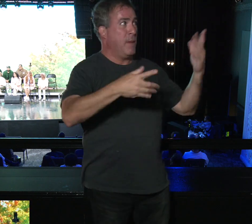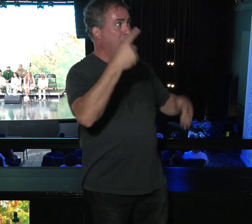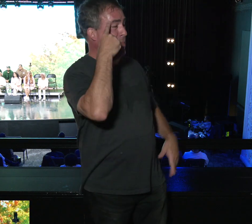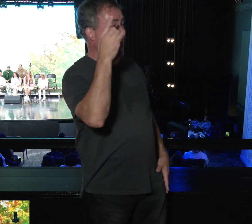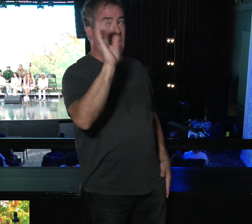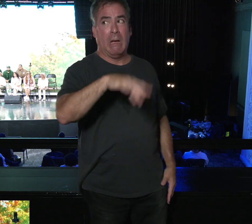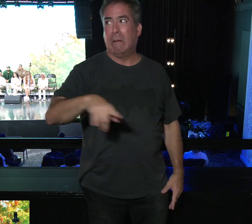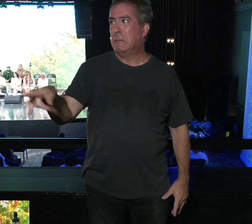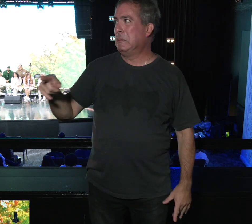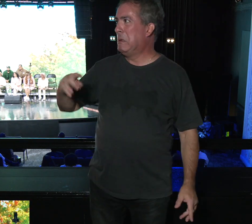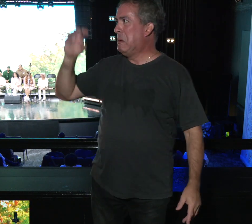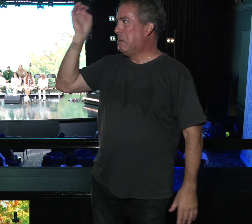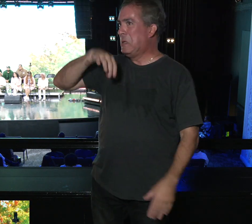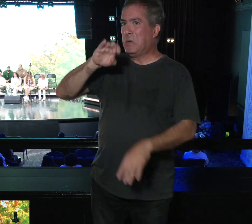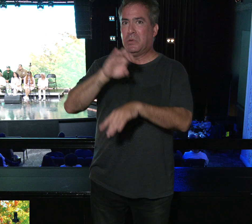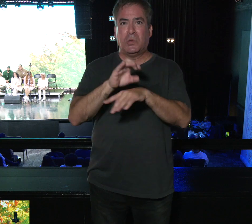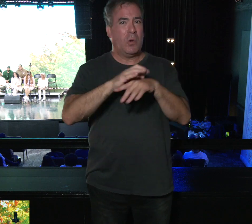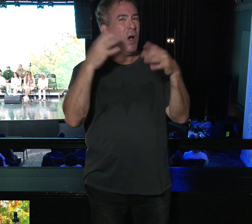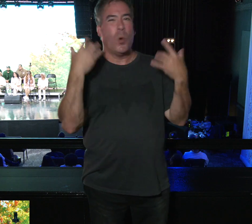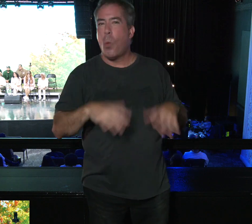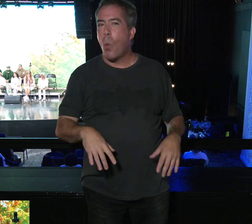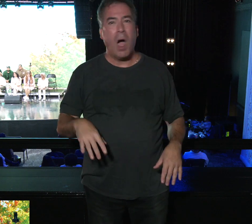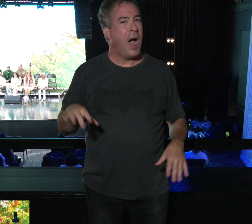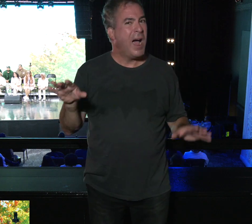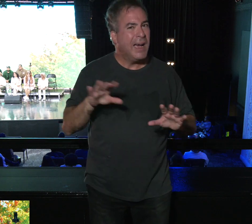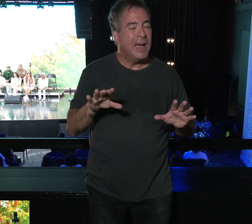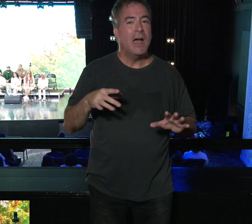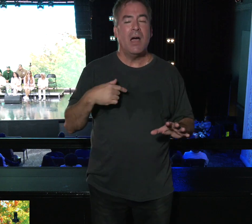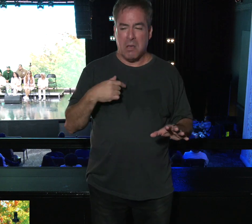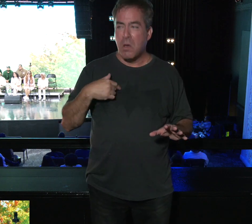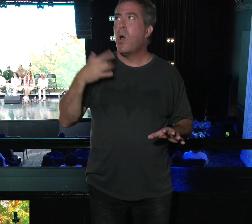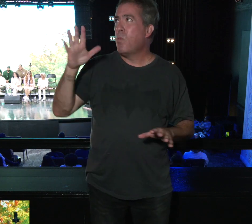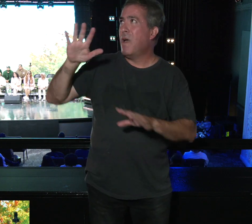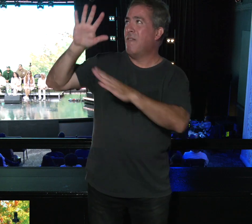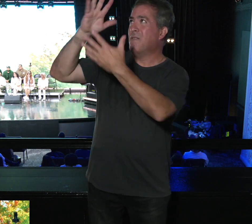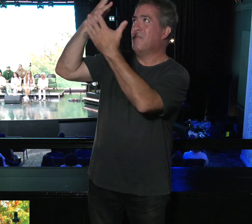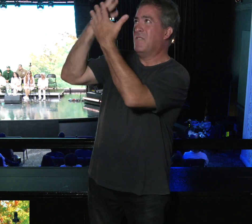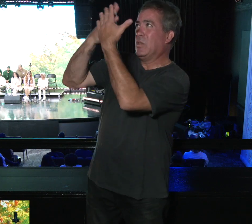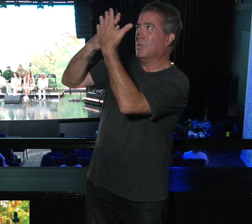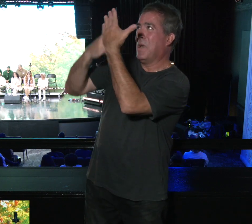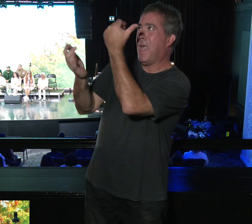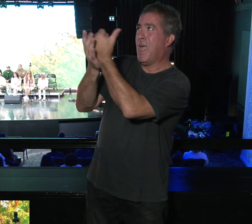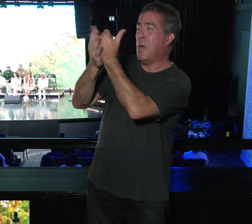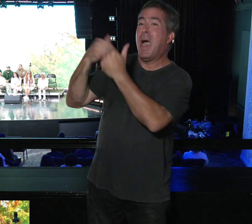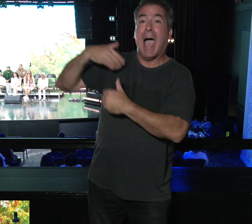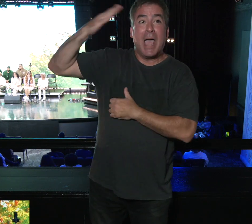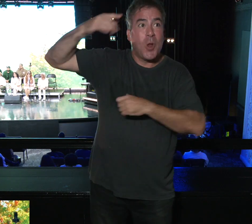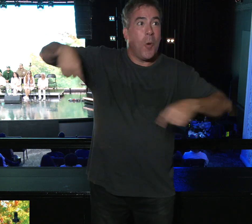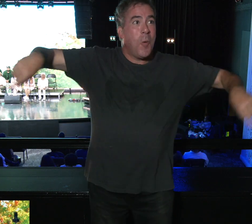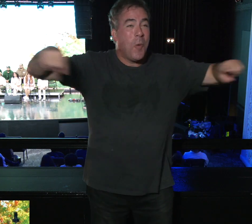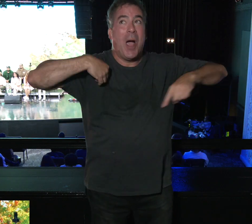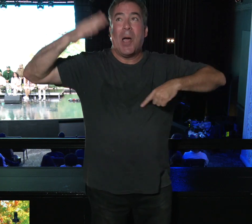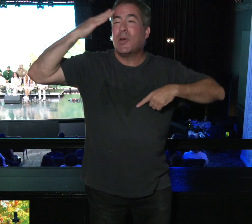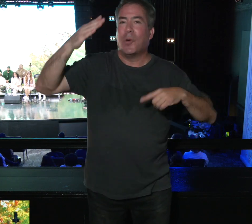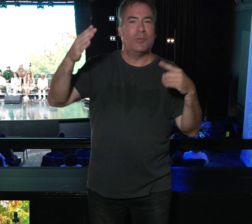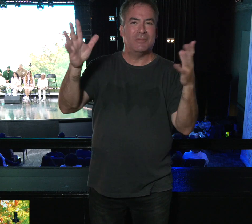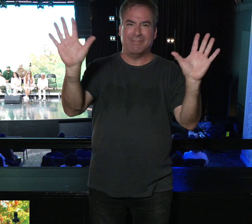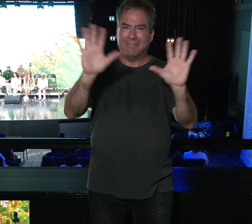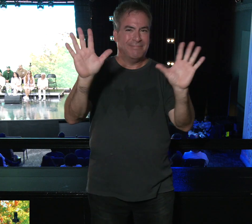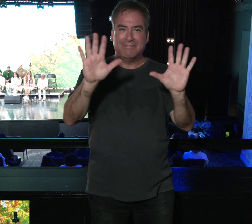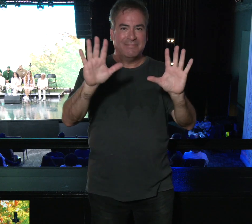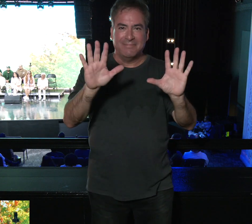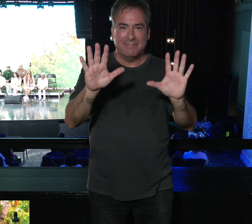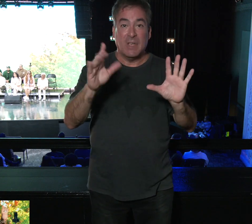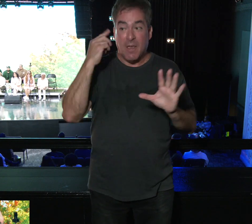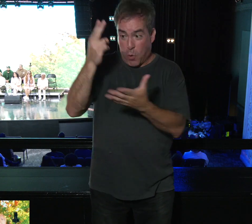think that this is a weird church. And let me filter you. Let me help you out because I really know the people. You don't want to. No,